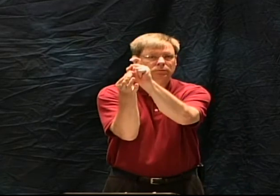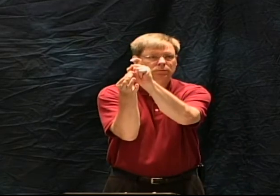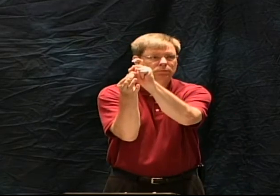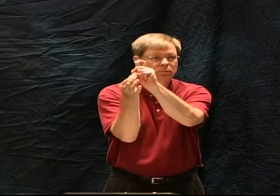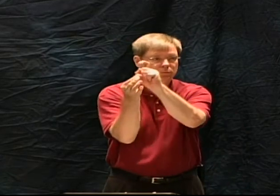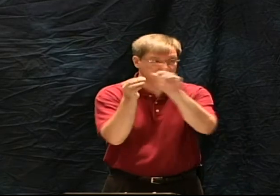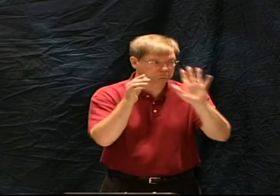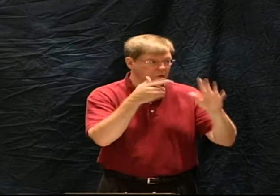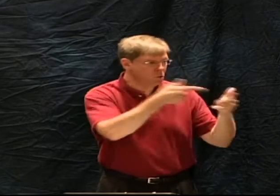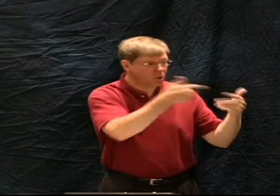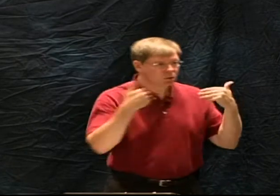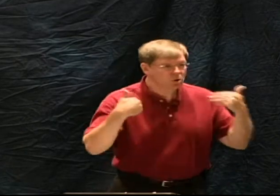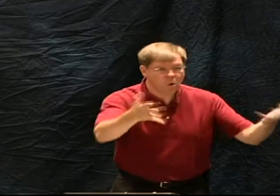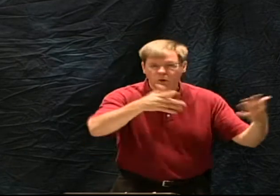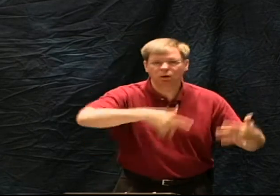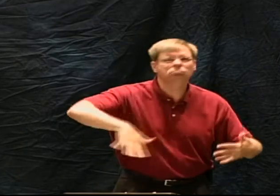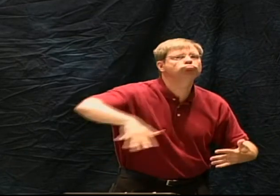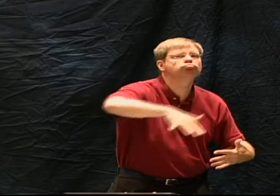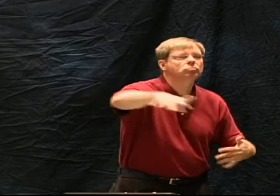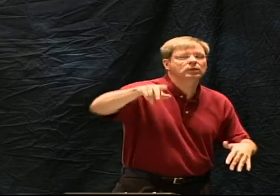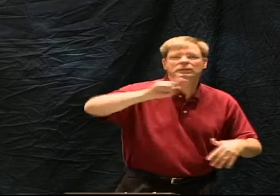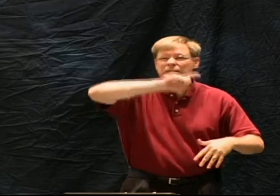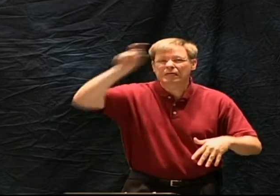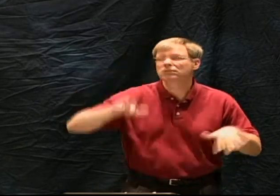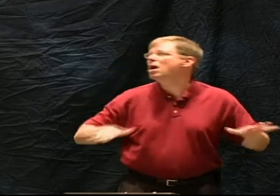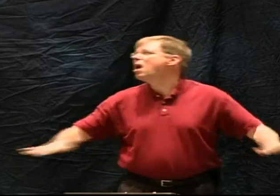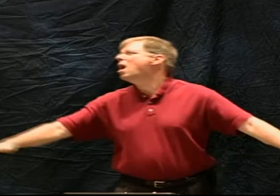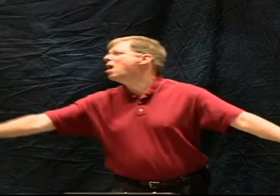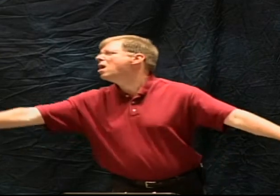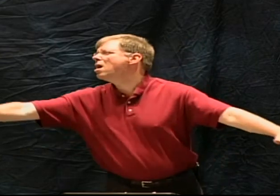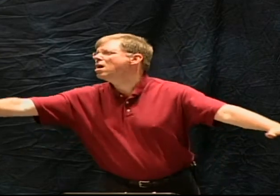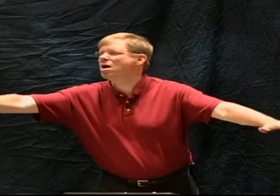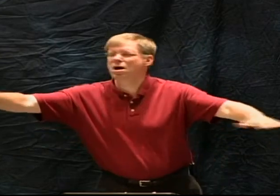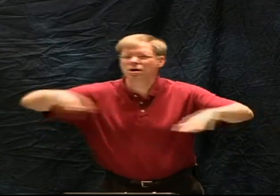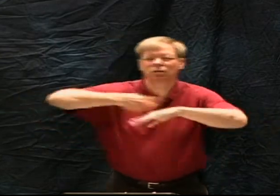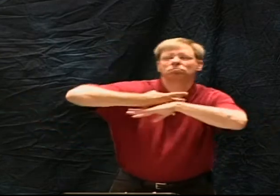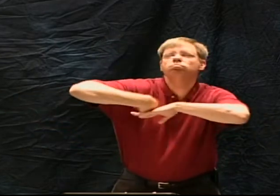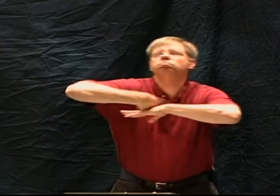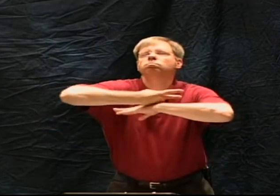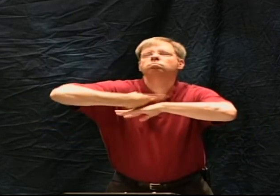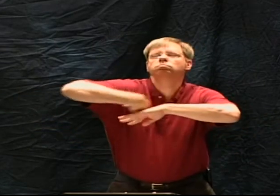that is the odds of one in 100 trillion